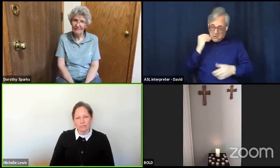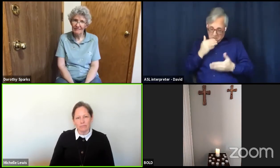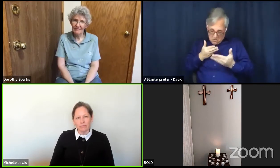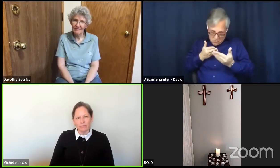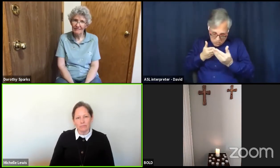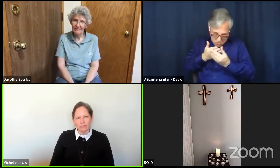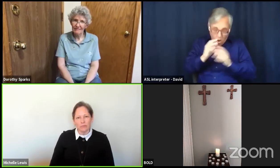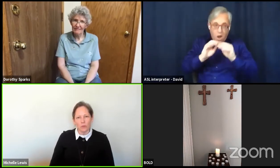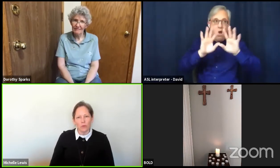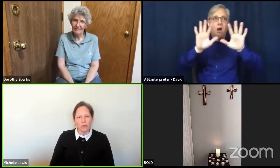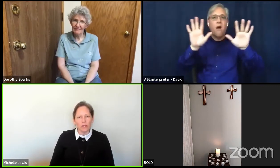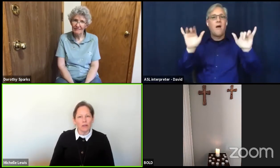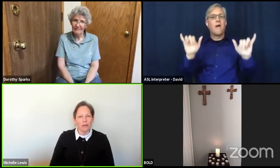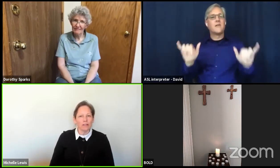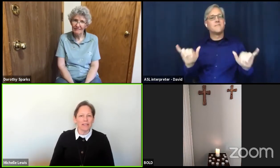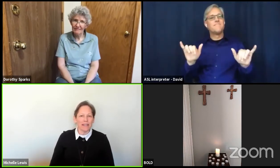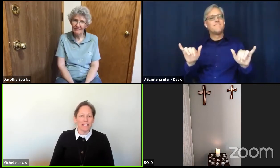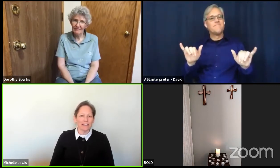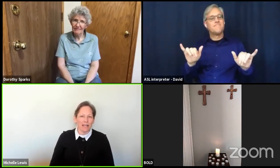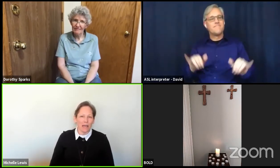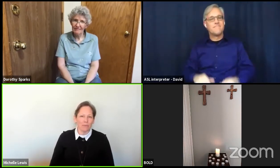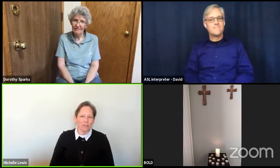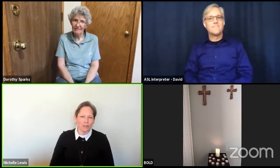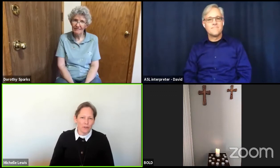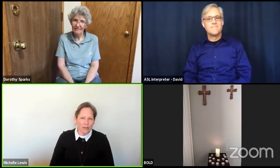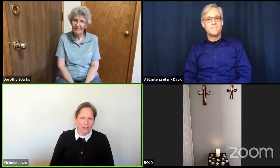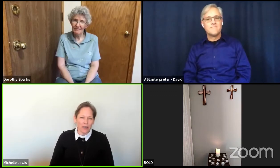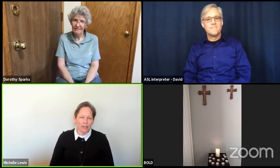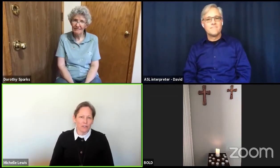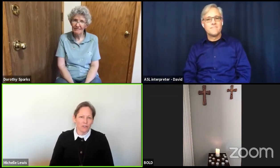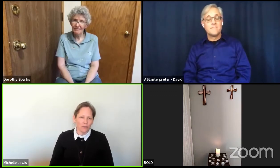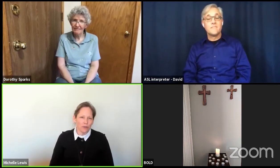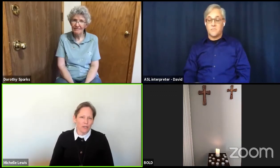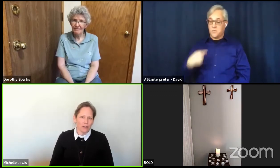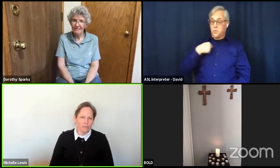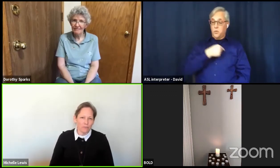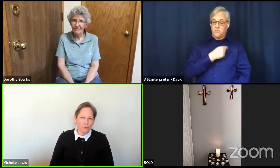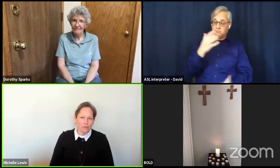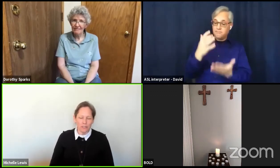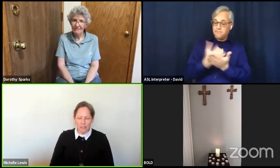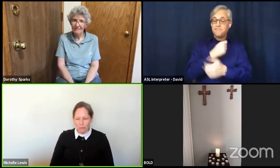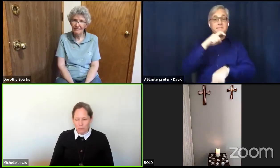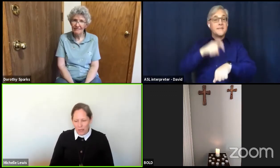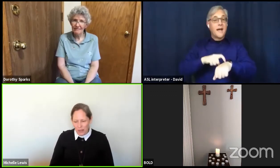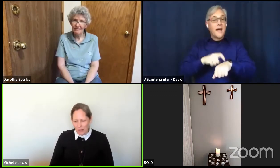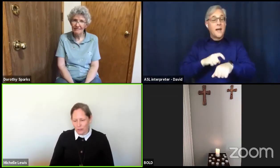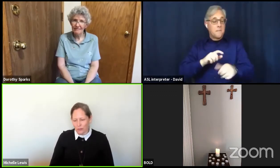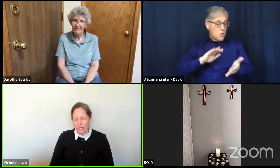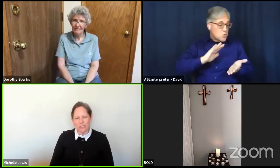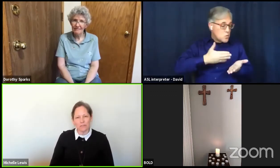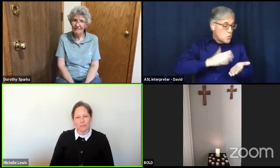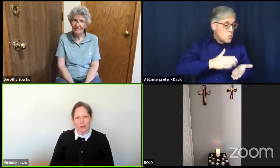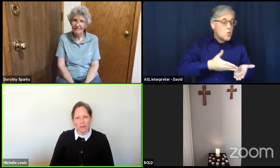When we are taking time to cook and enjoy our food, to bake treats for others.